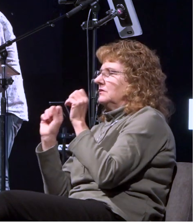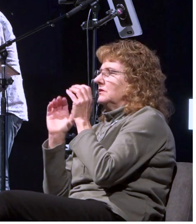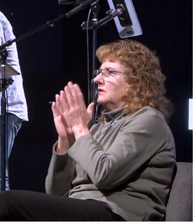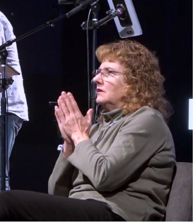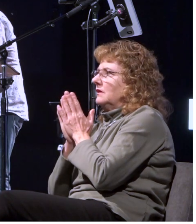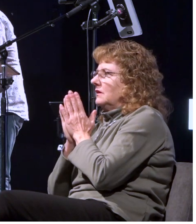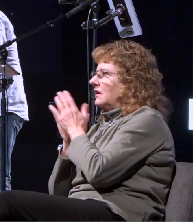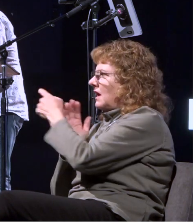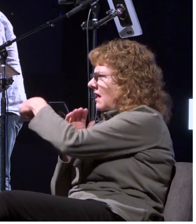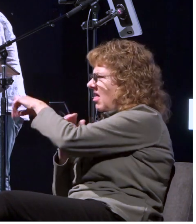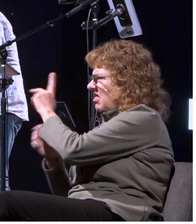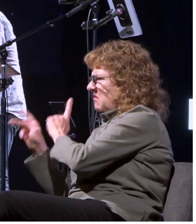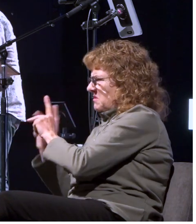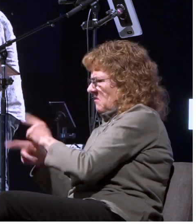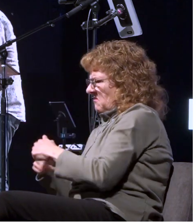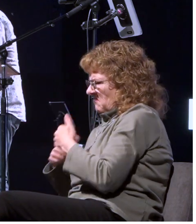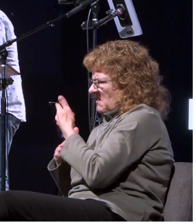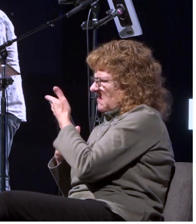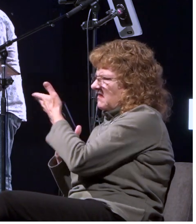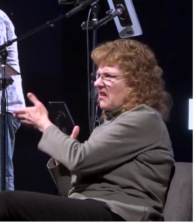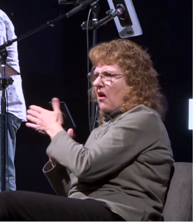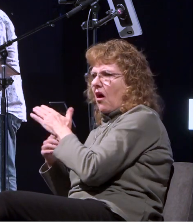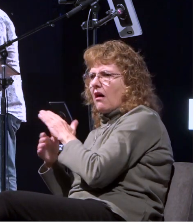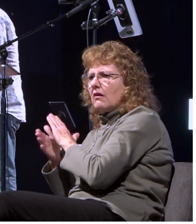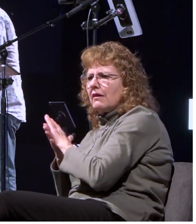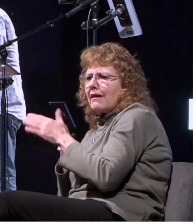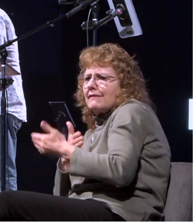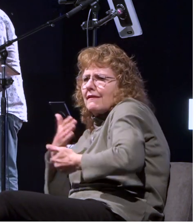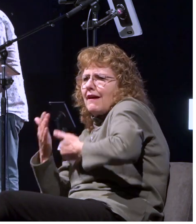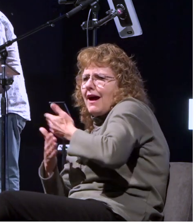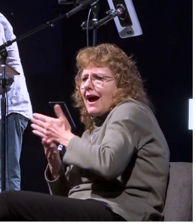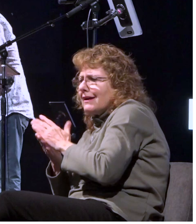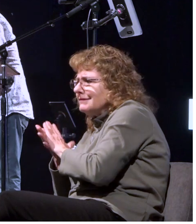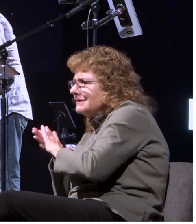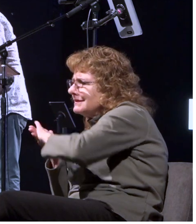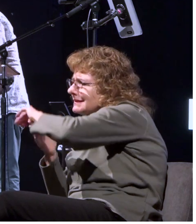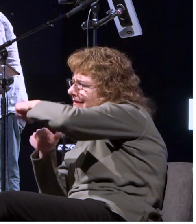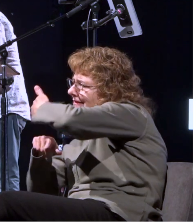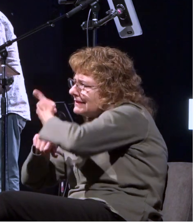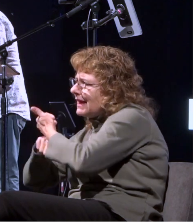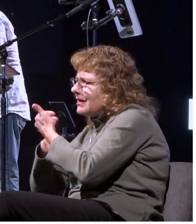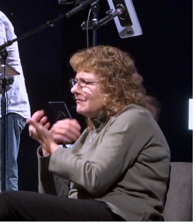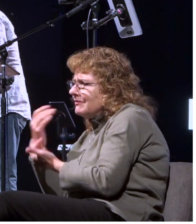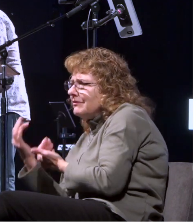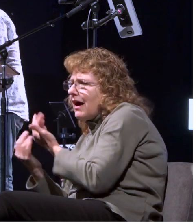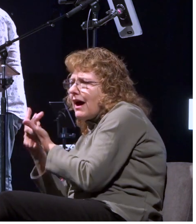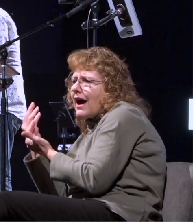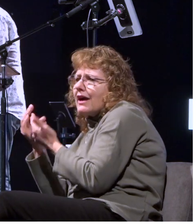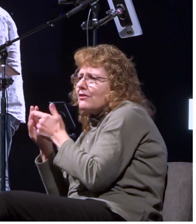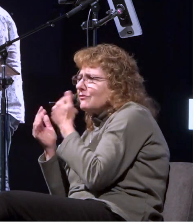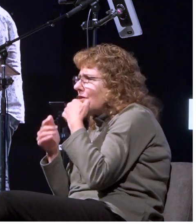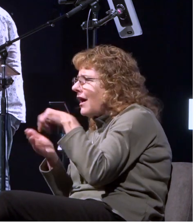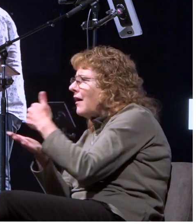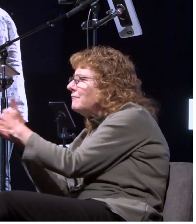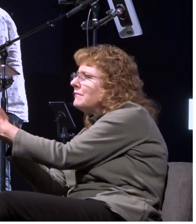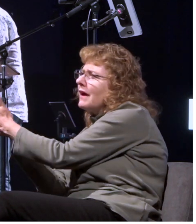showed us unusual kindness for they kindled a fire and they made us all welcome because of the rain that was falling and because of the cold